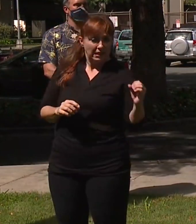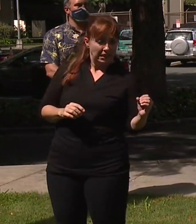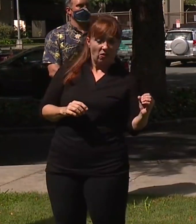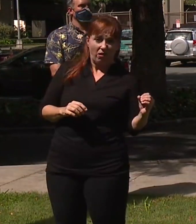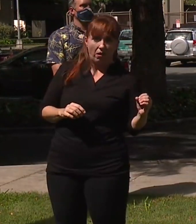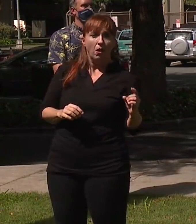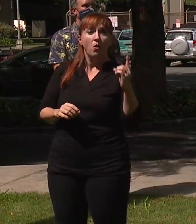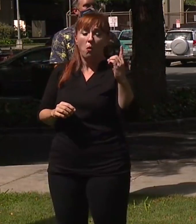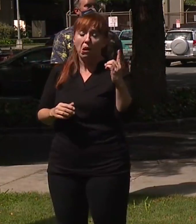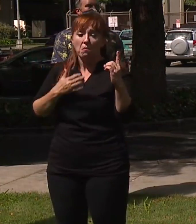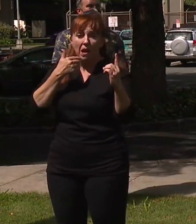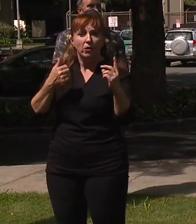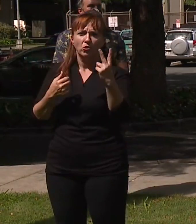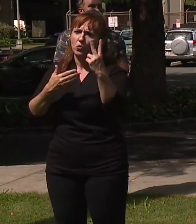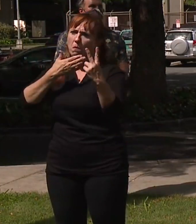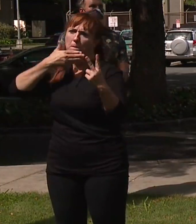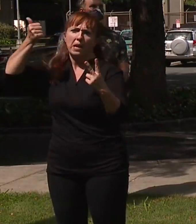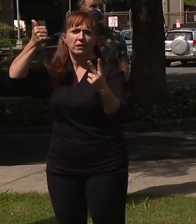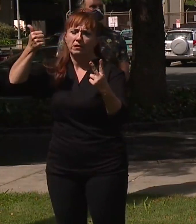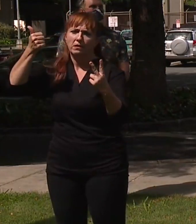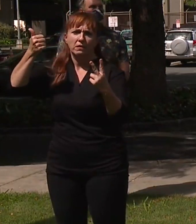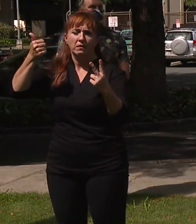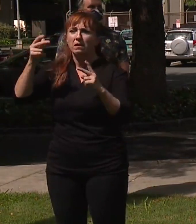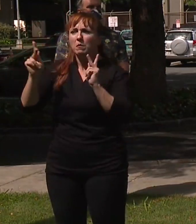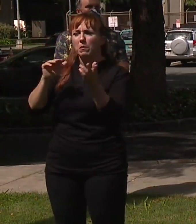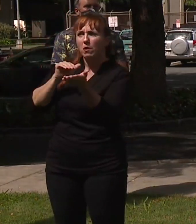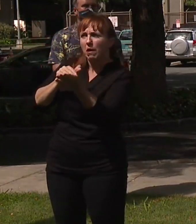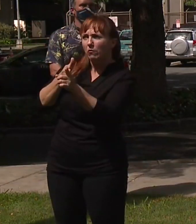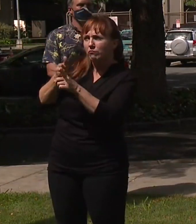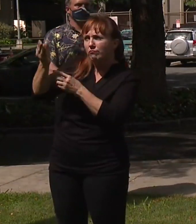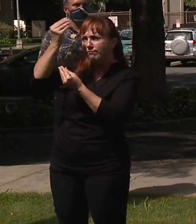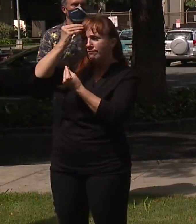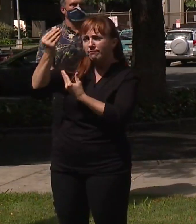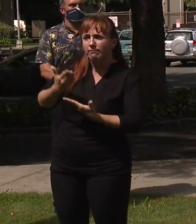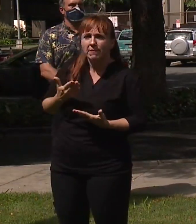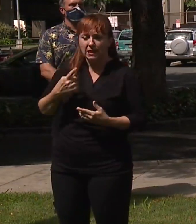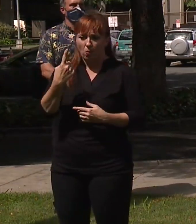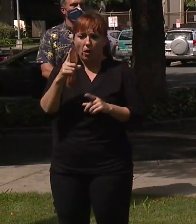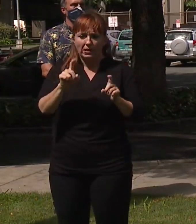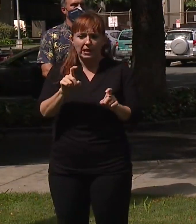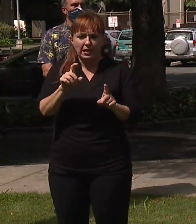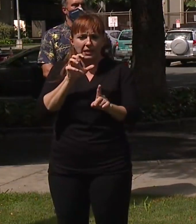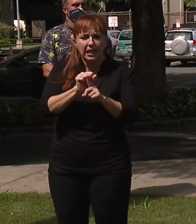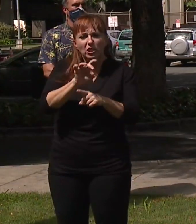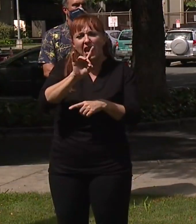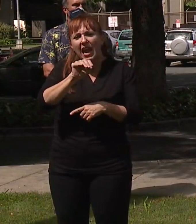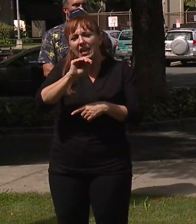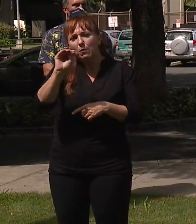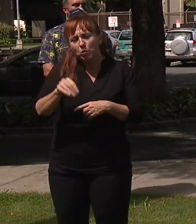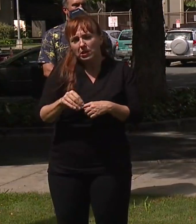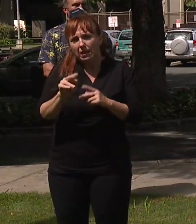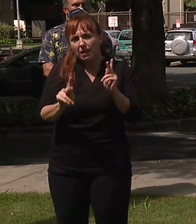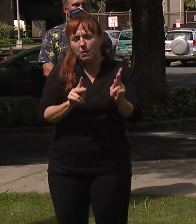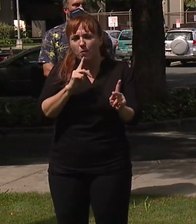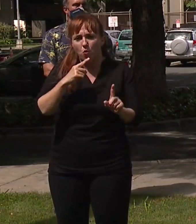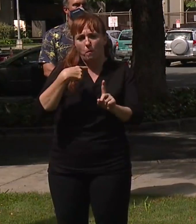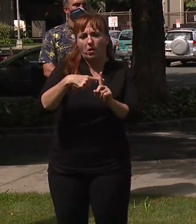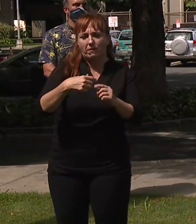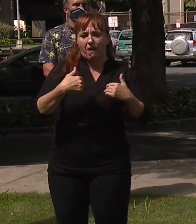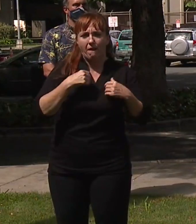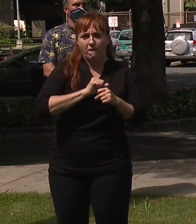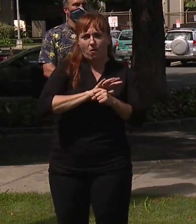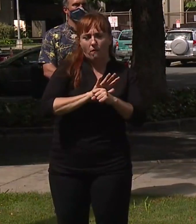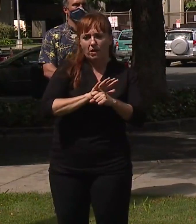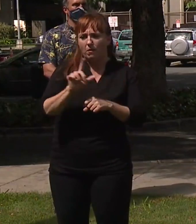in fact, the medical folks who advise us say that one test will catch about 80% of those positives but